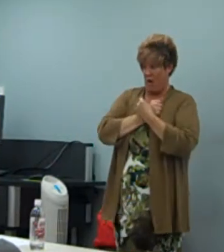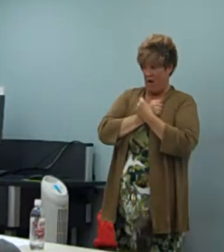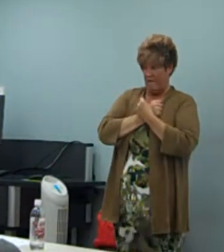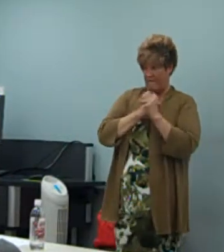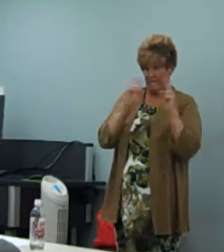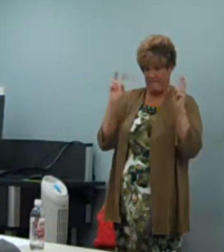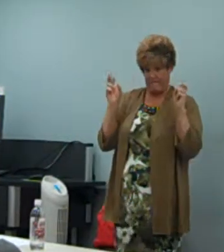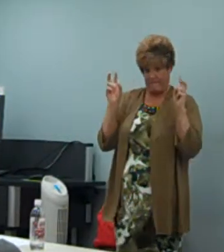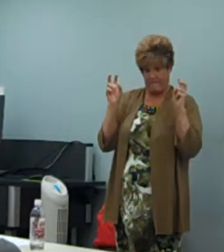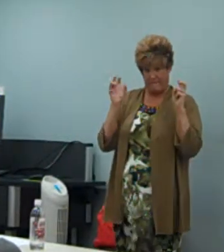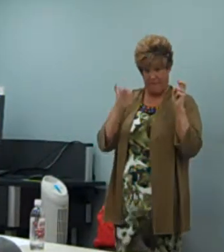something else? Yes.